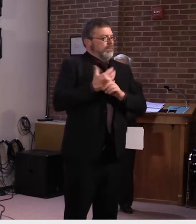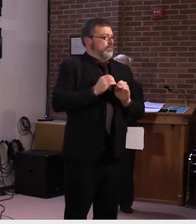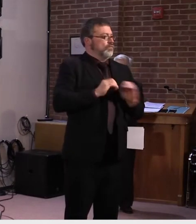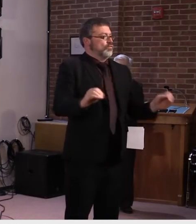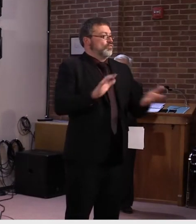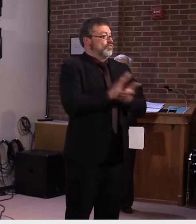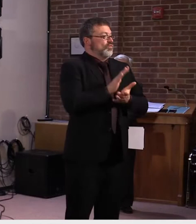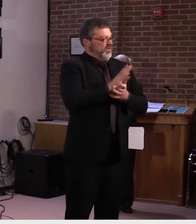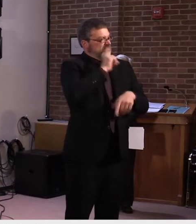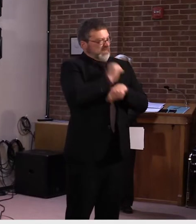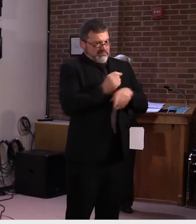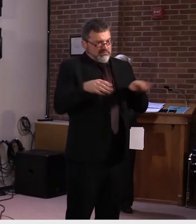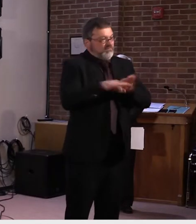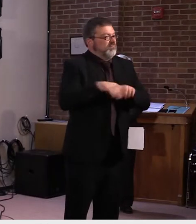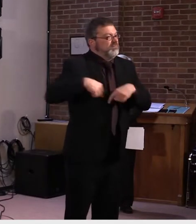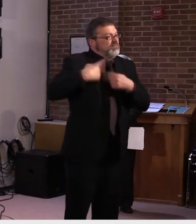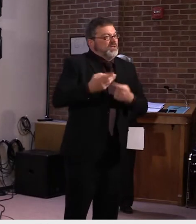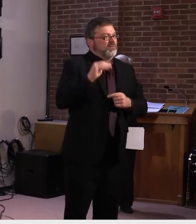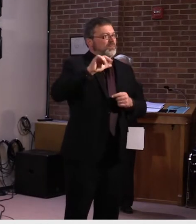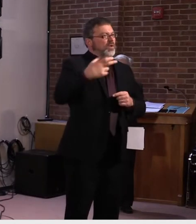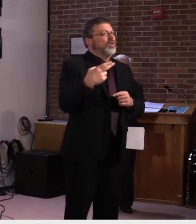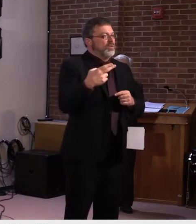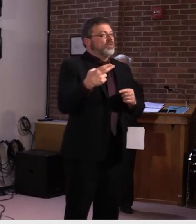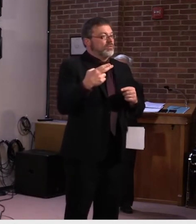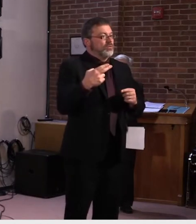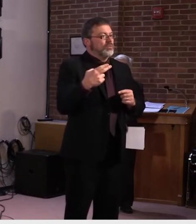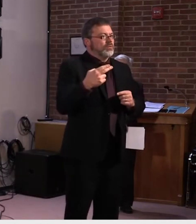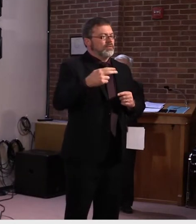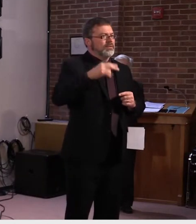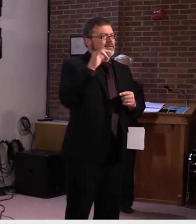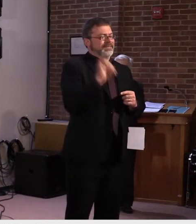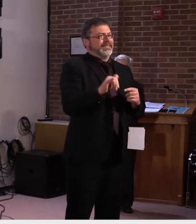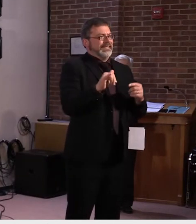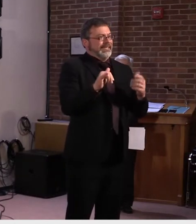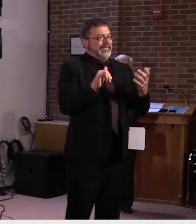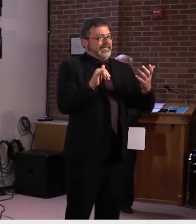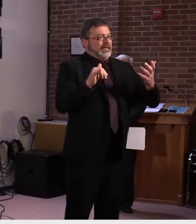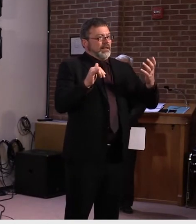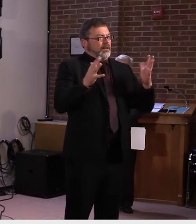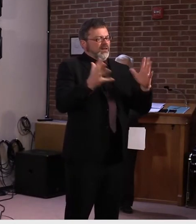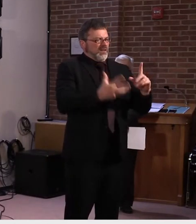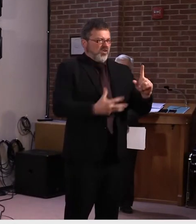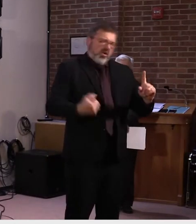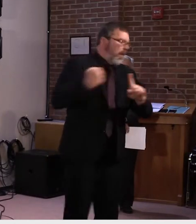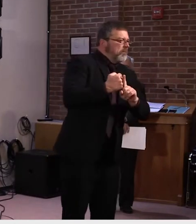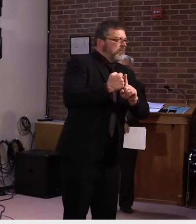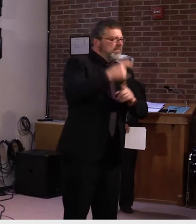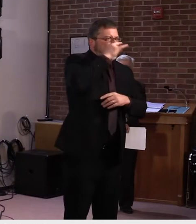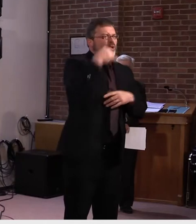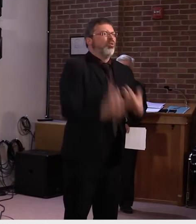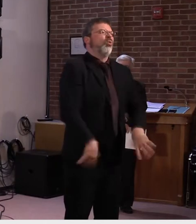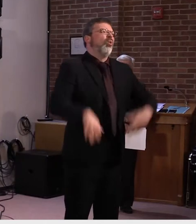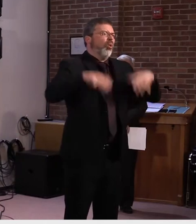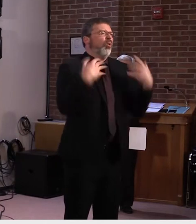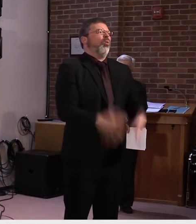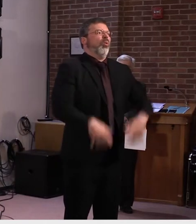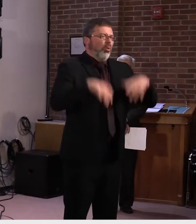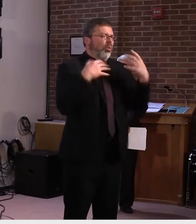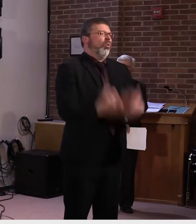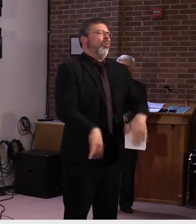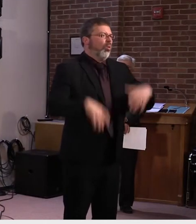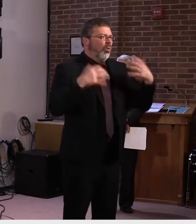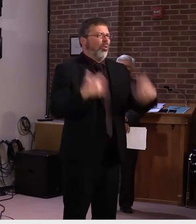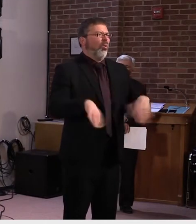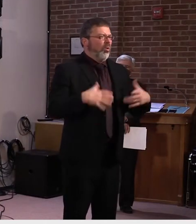We don't know the full impact, but what we do know is not all families have been able to manage this